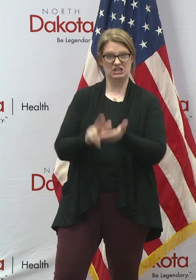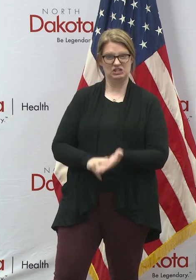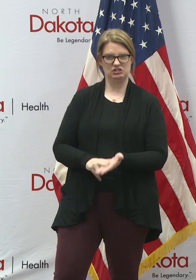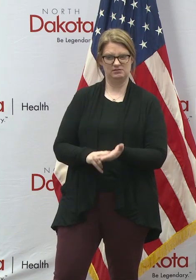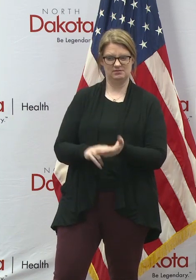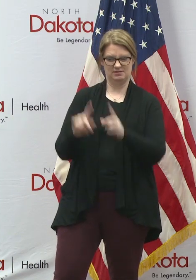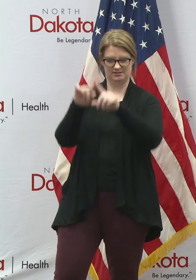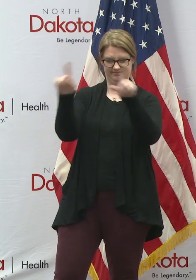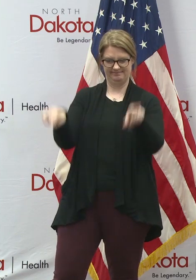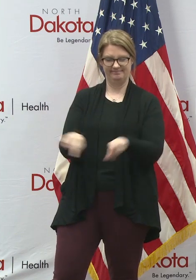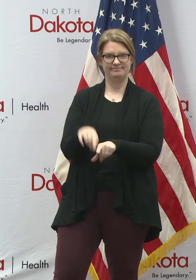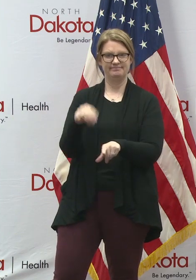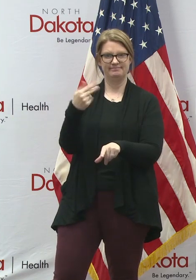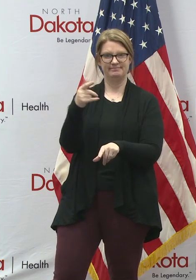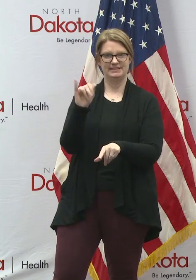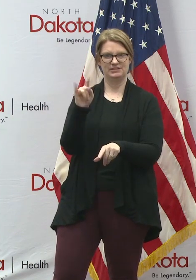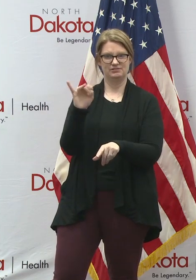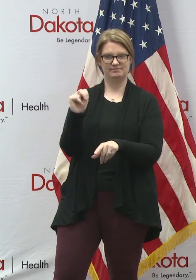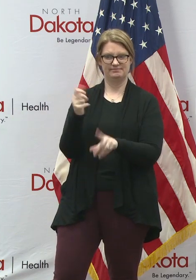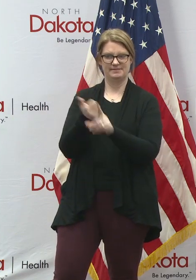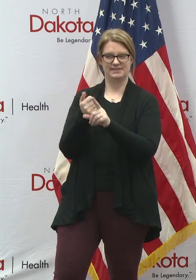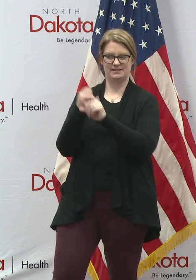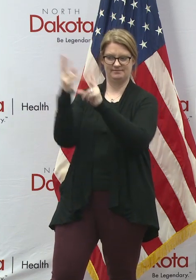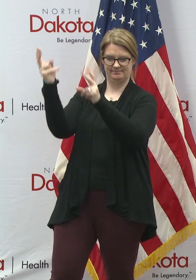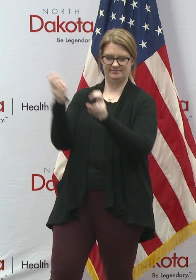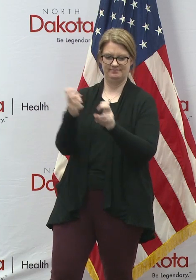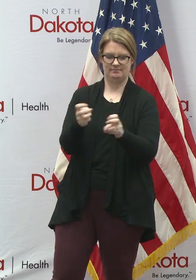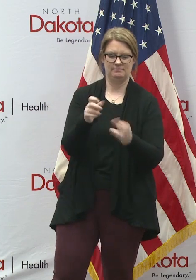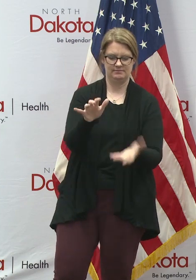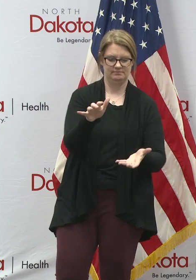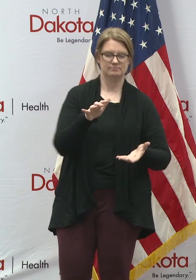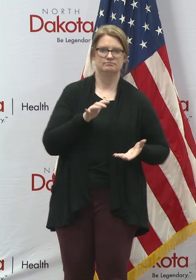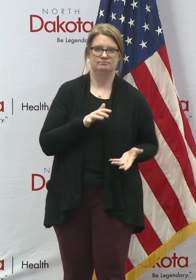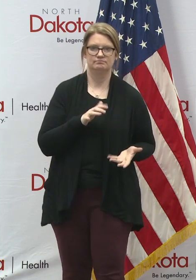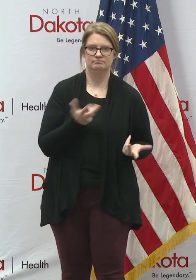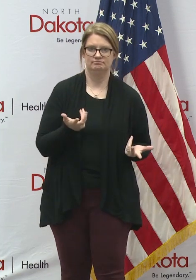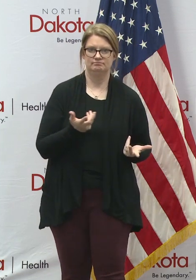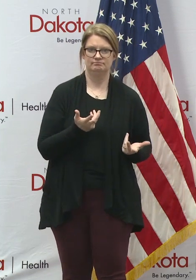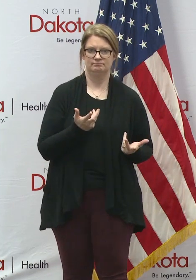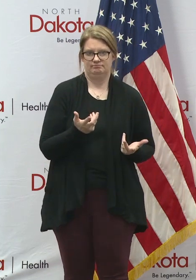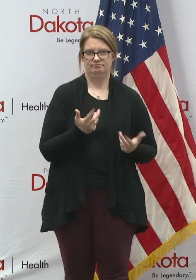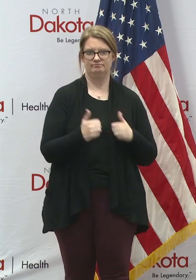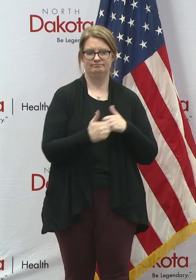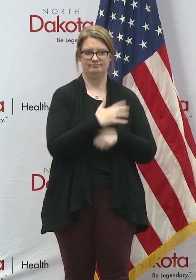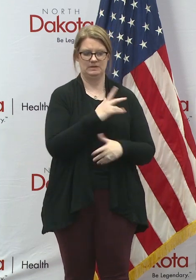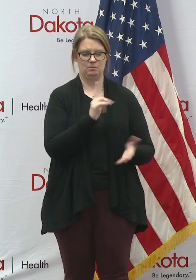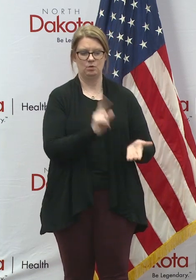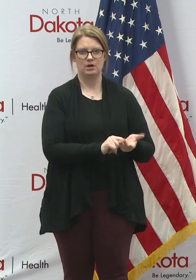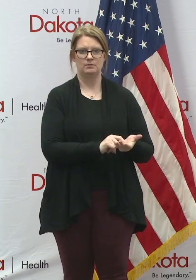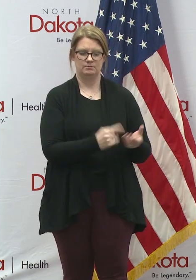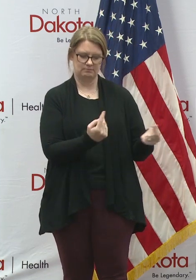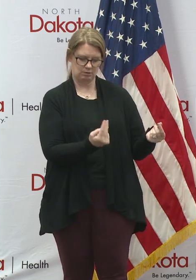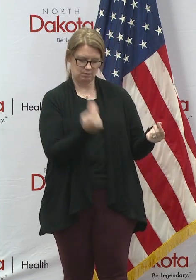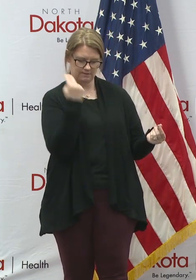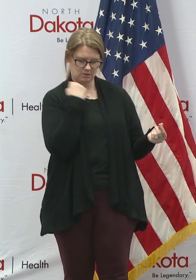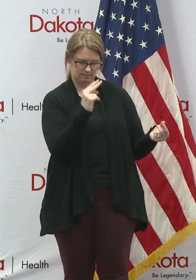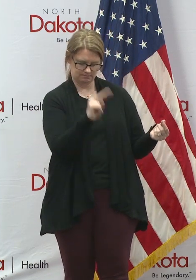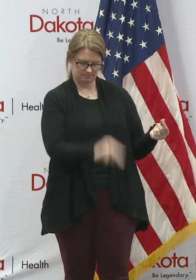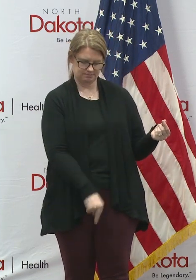is they download them. And we take them in and, and, uh, print them and, and review them.